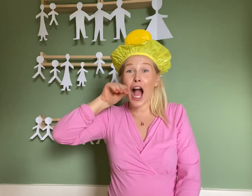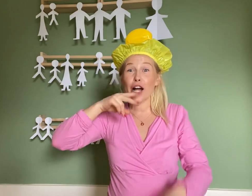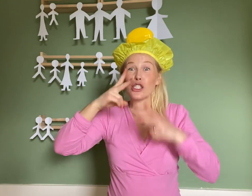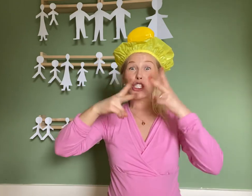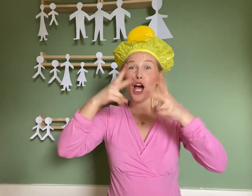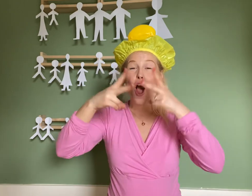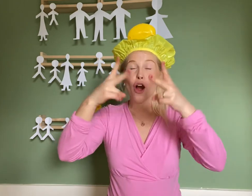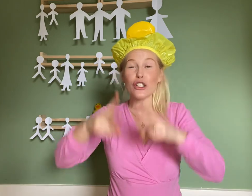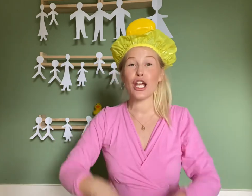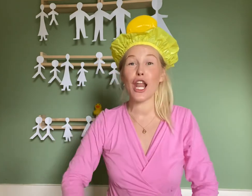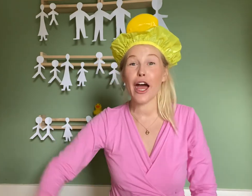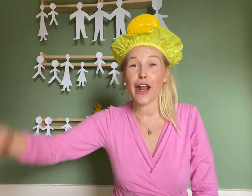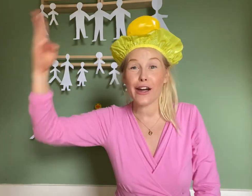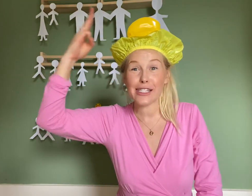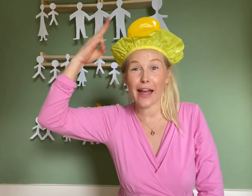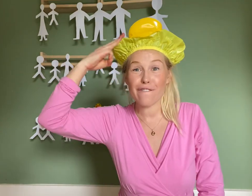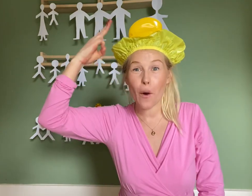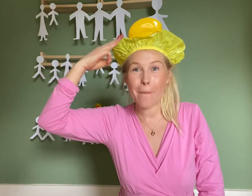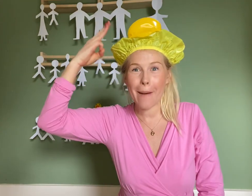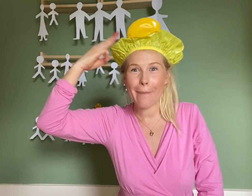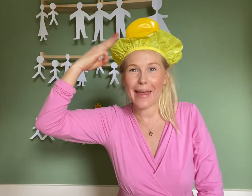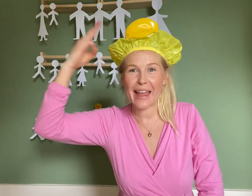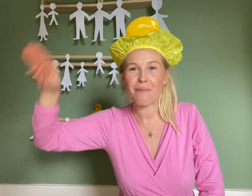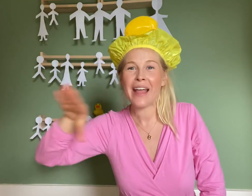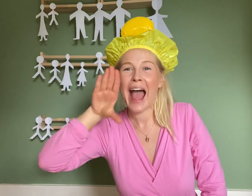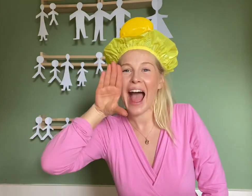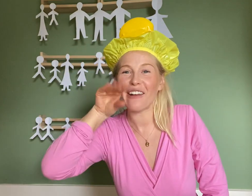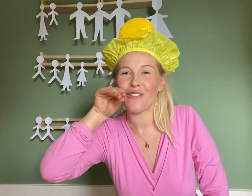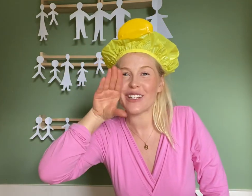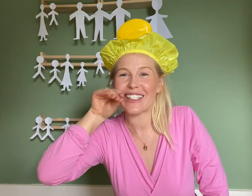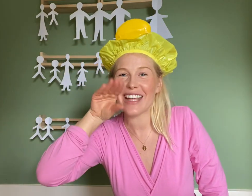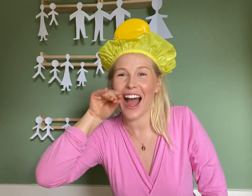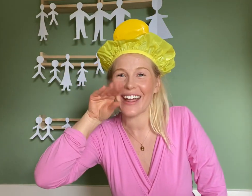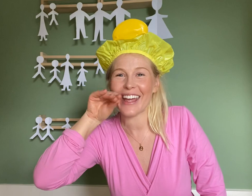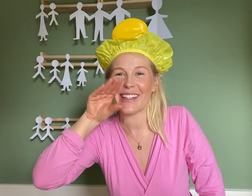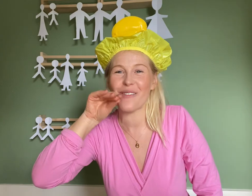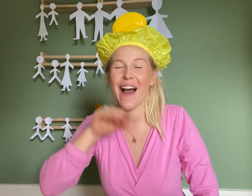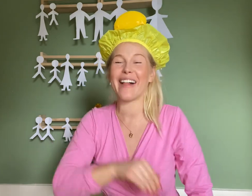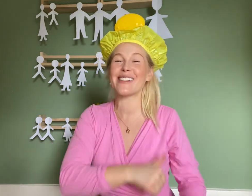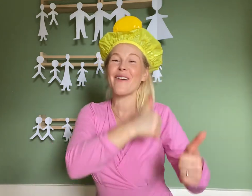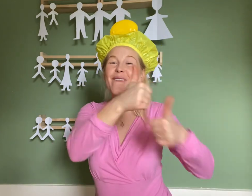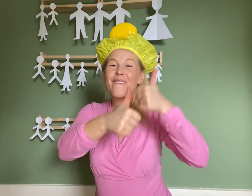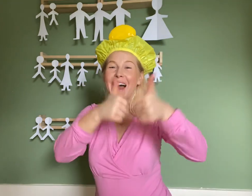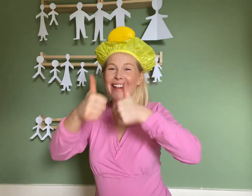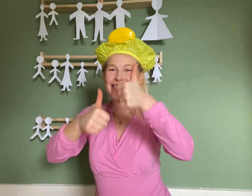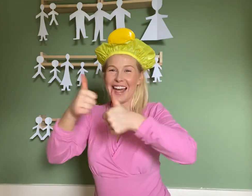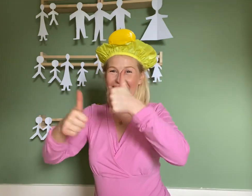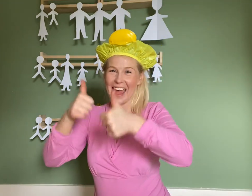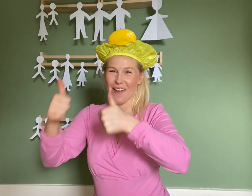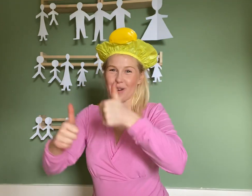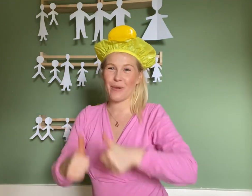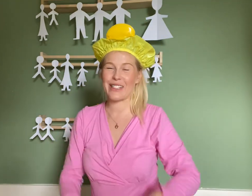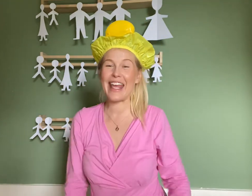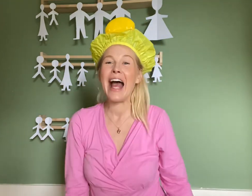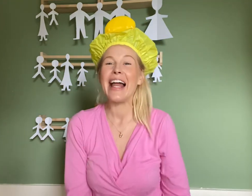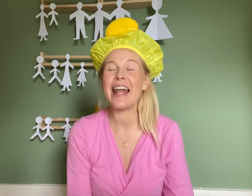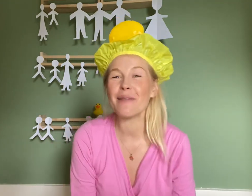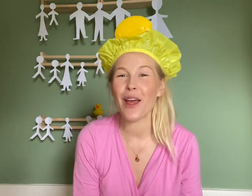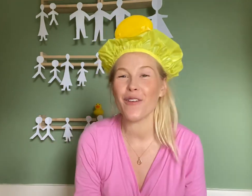song to learn our sign for mummy and for duck as well. So well done, everybody. Let me know if you've